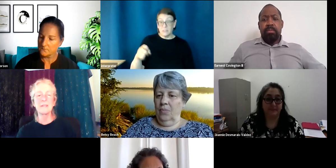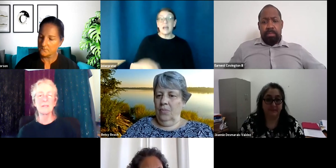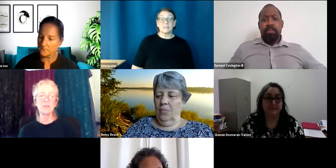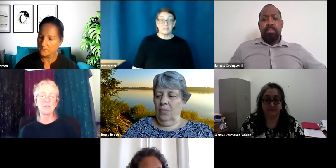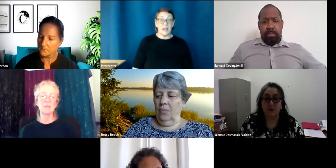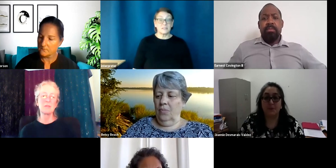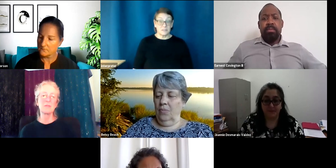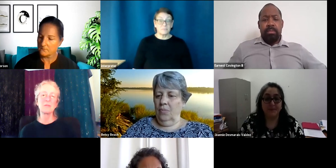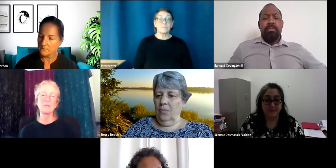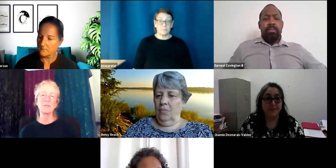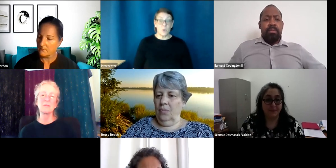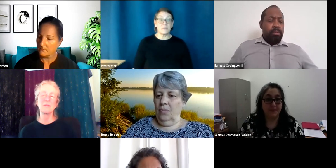Yes. Yes. Okay.